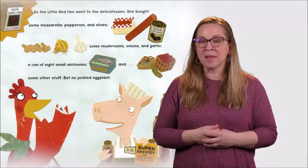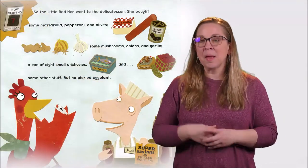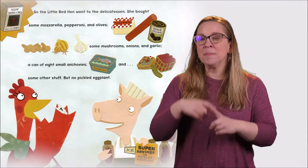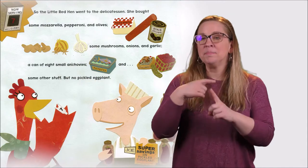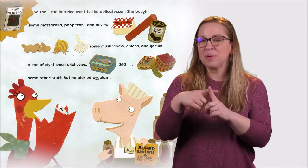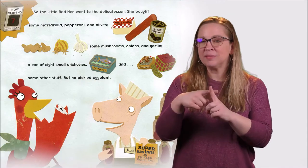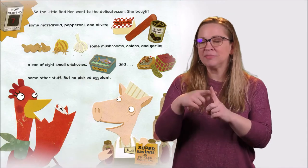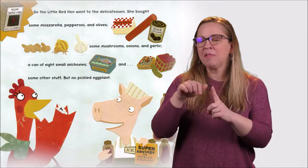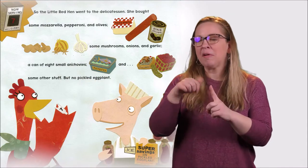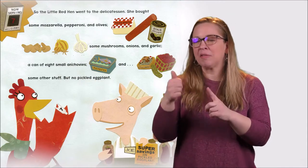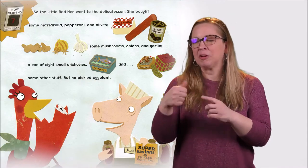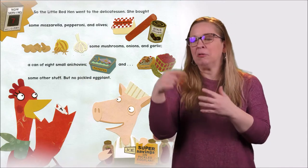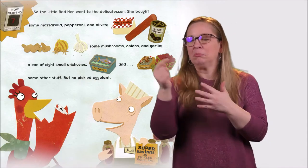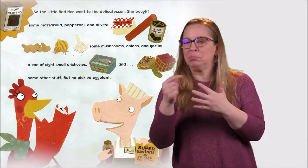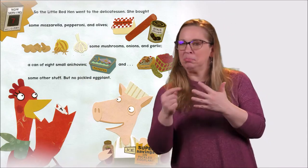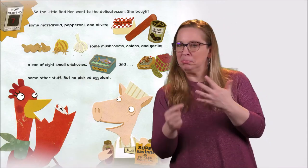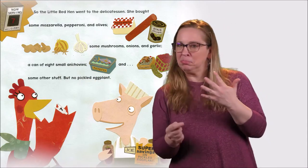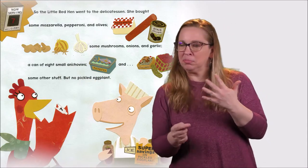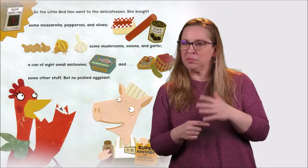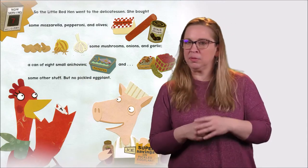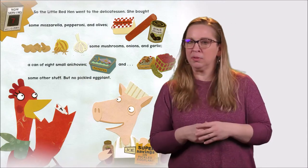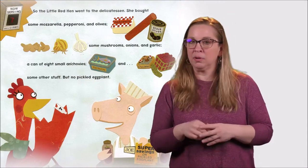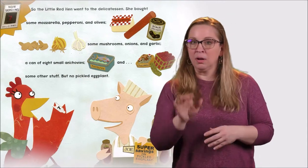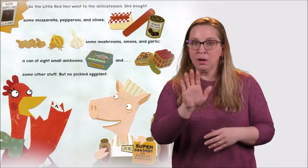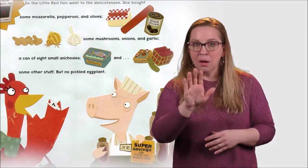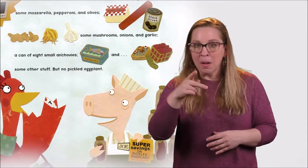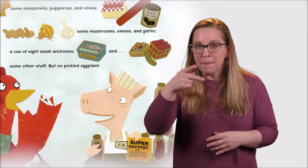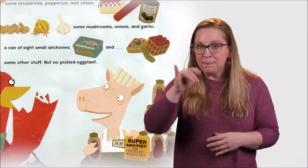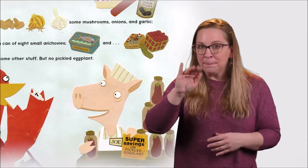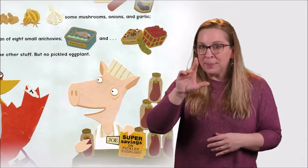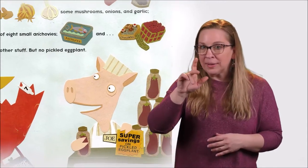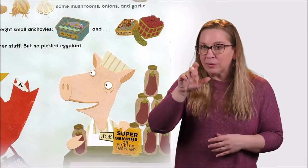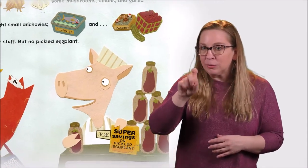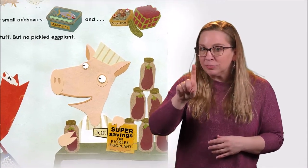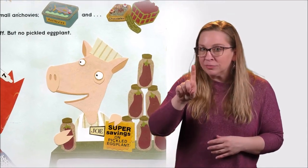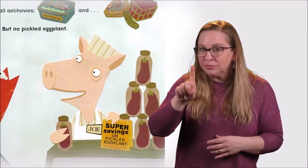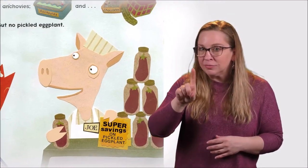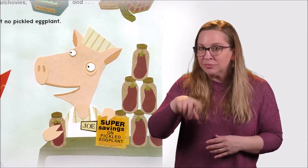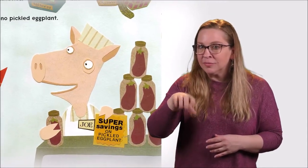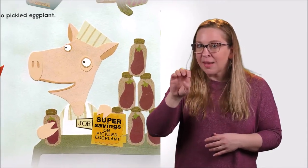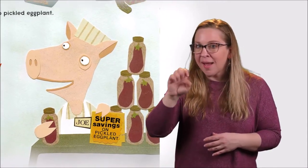And some other stuff. But no pickled eggplant.